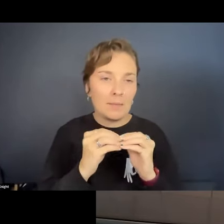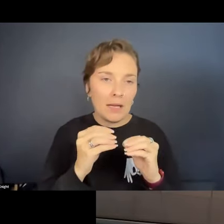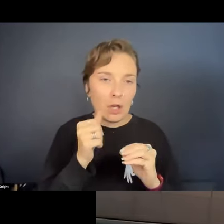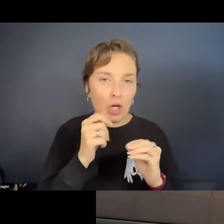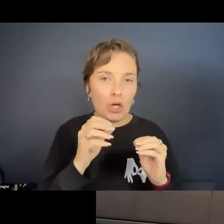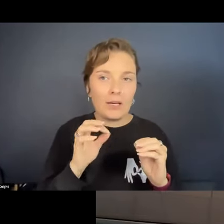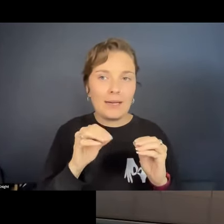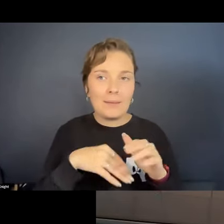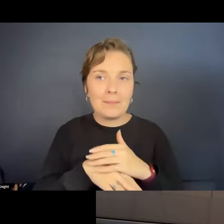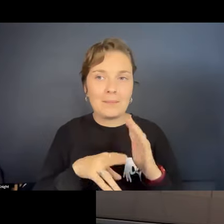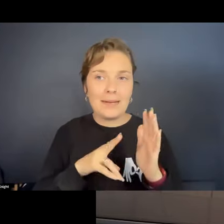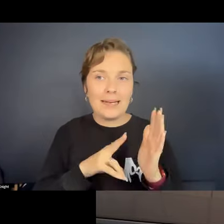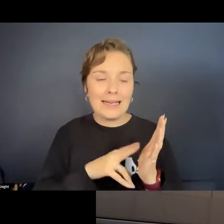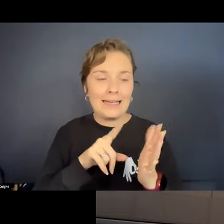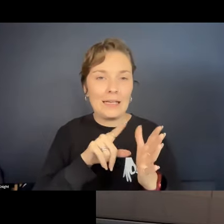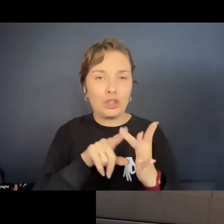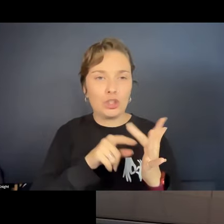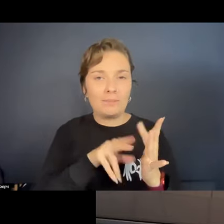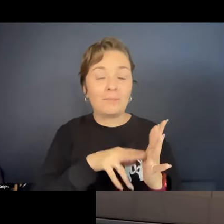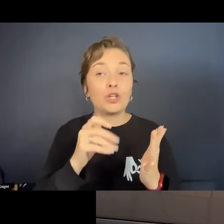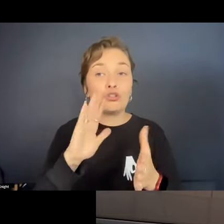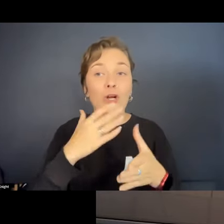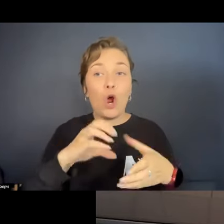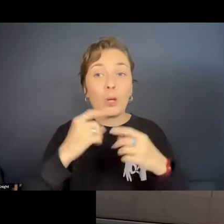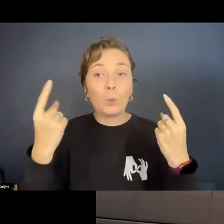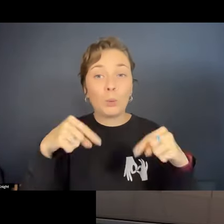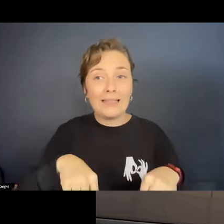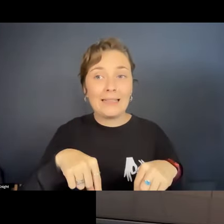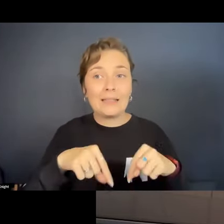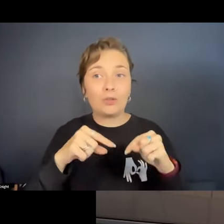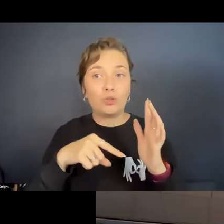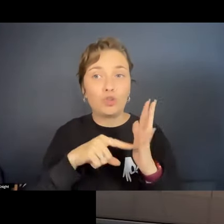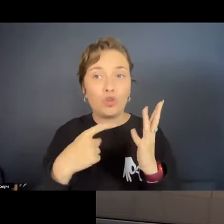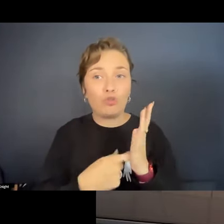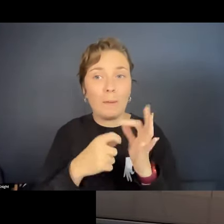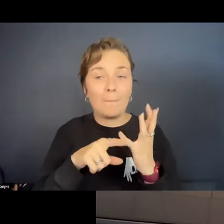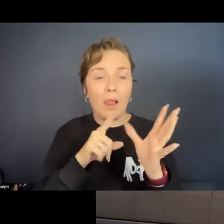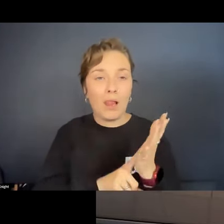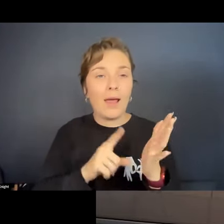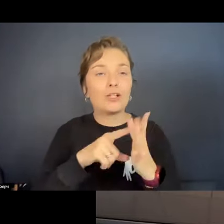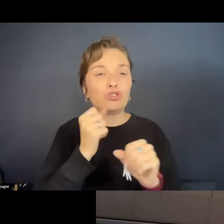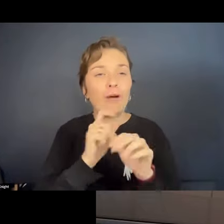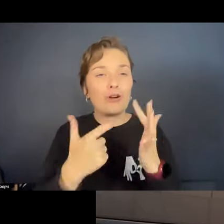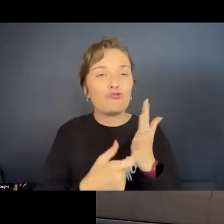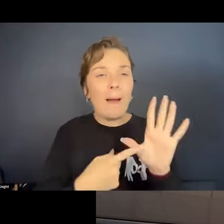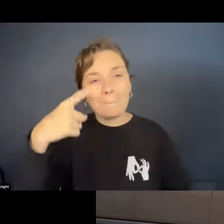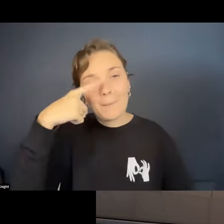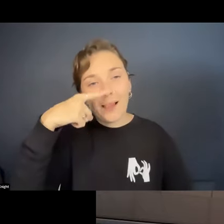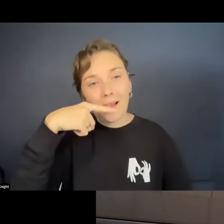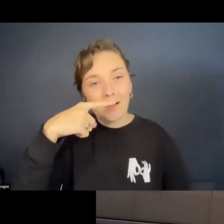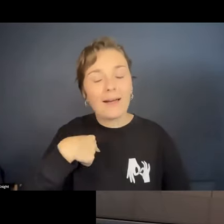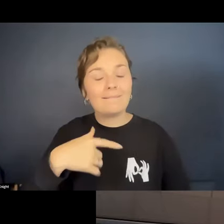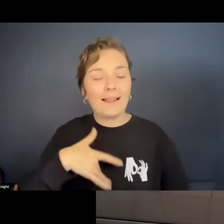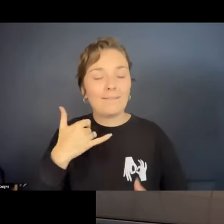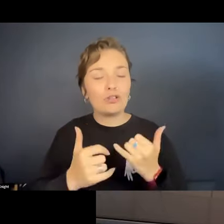Mianjin, and it's the traditional owners here are the Turrbal and Jaguar people. And I feel